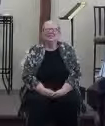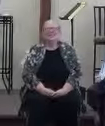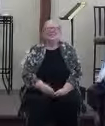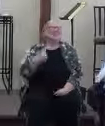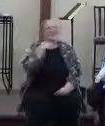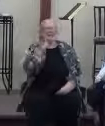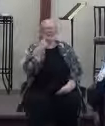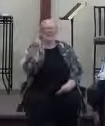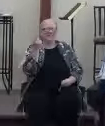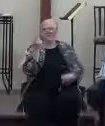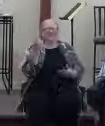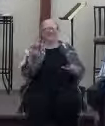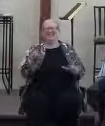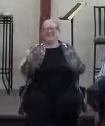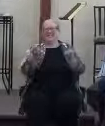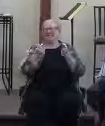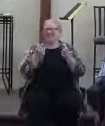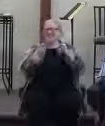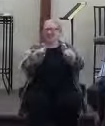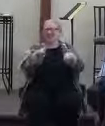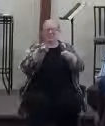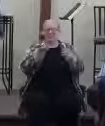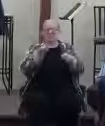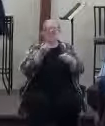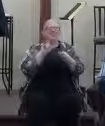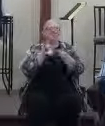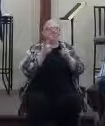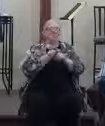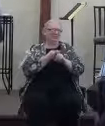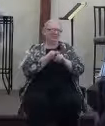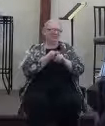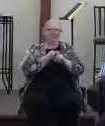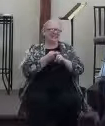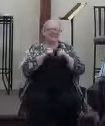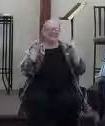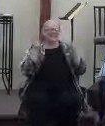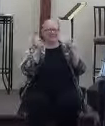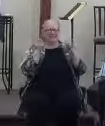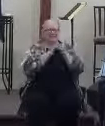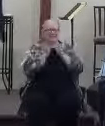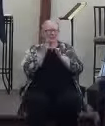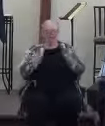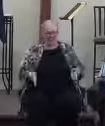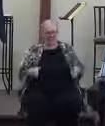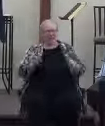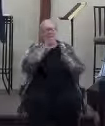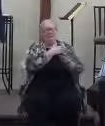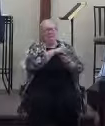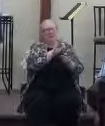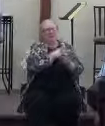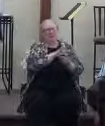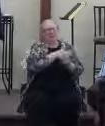Anybody that wants to go to FriendFest, that's the Christian Music Festival